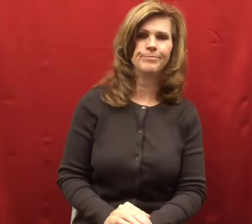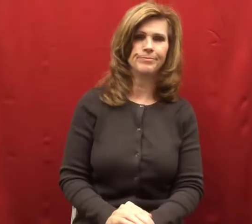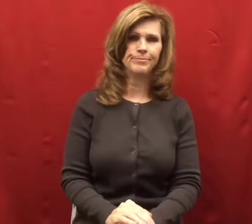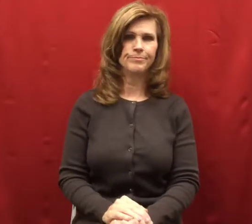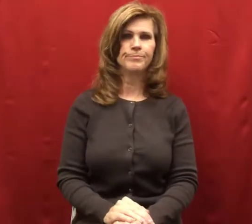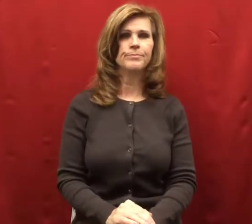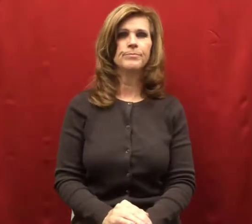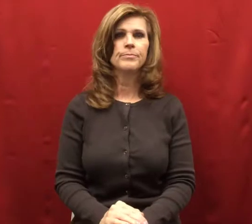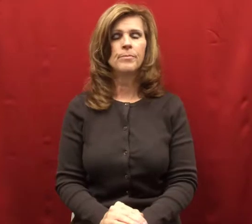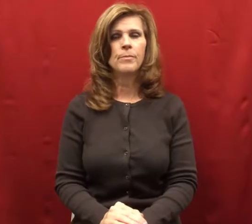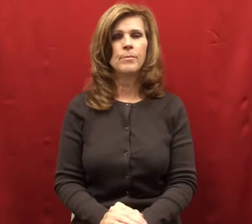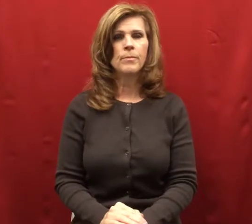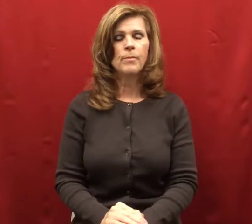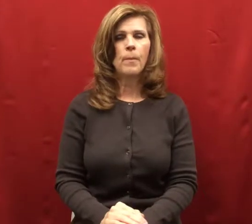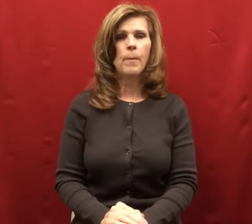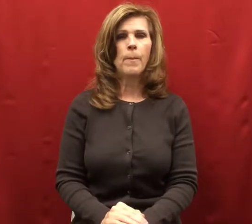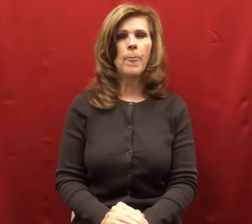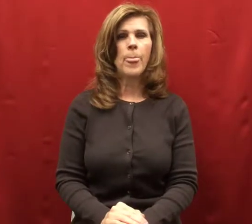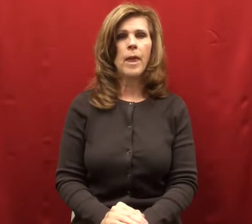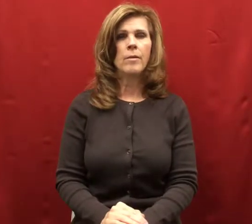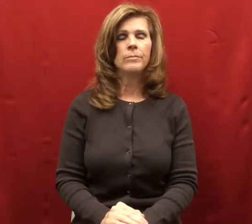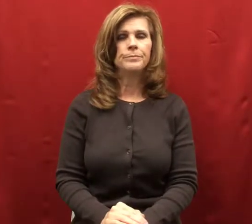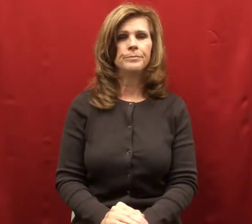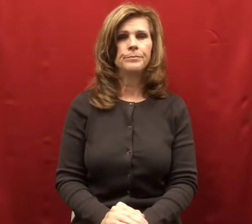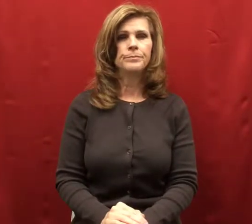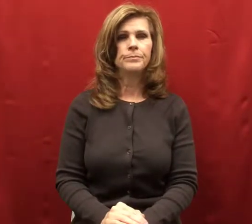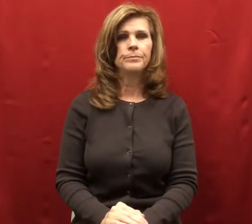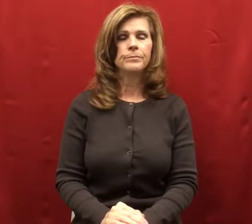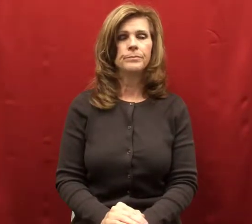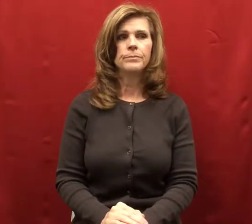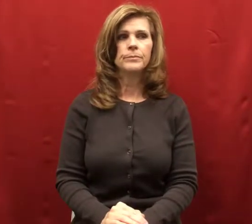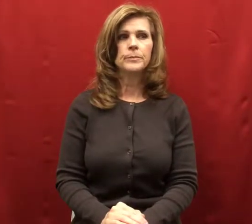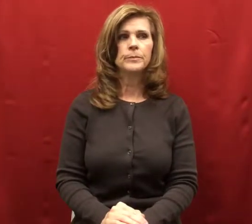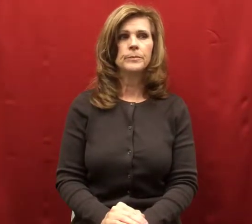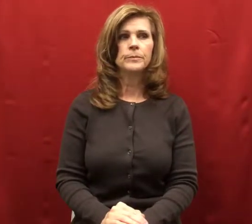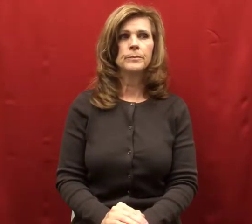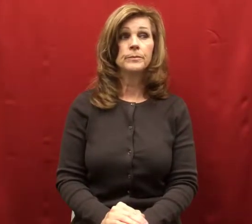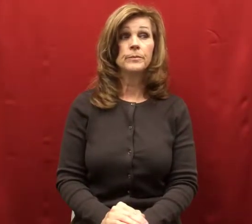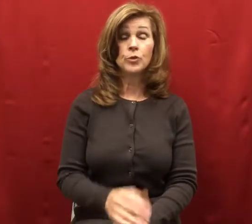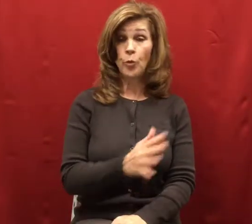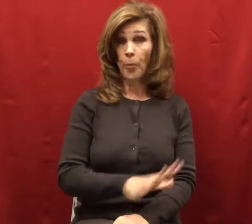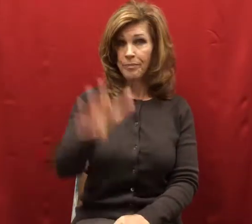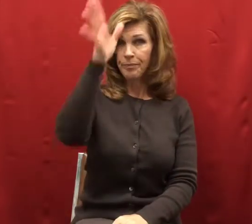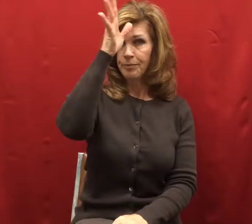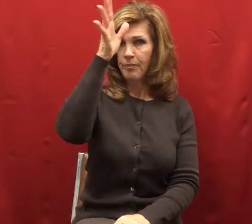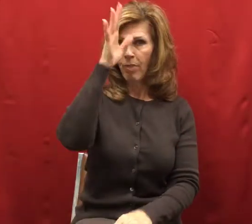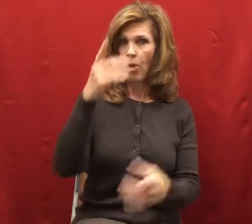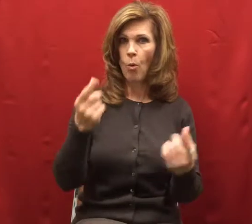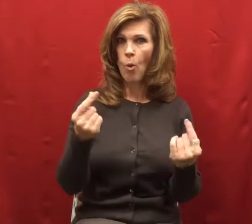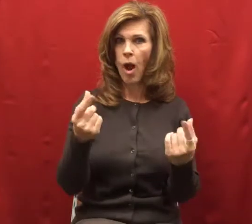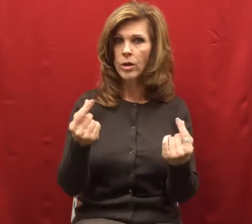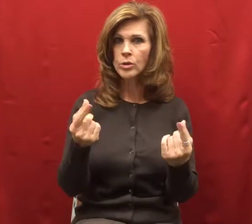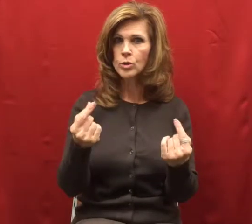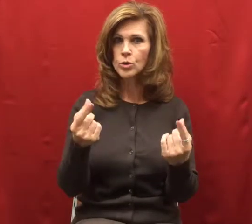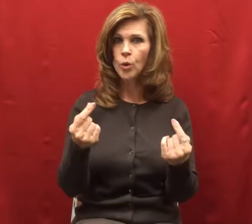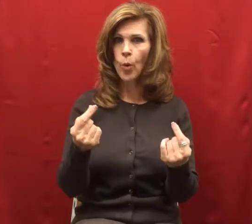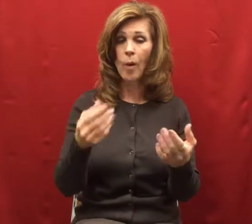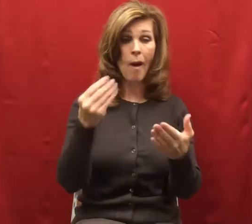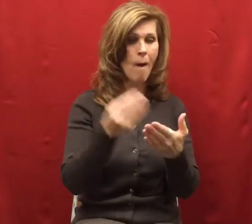The father gave his daughter and Willy a big house to live in and bags of money.